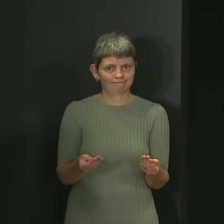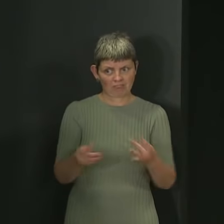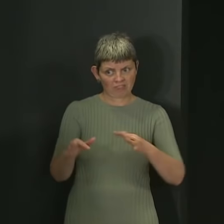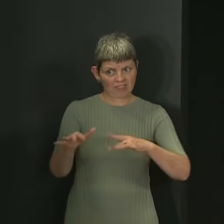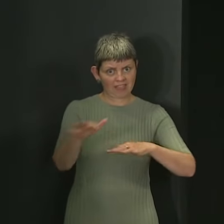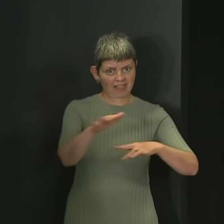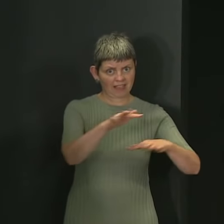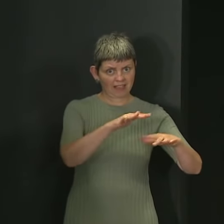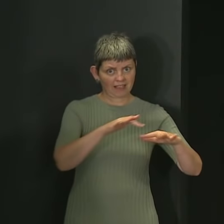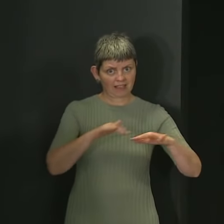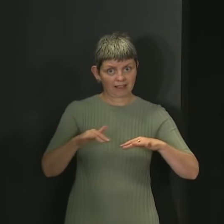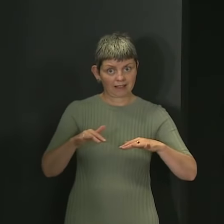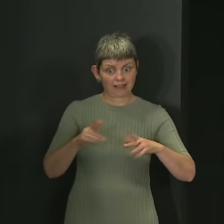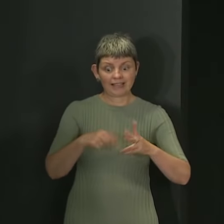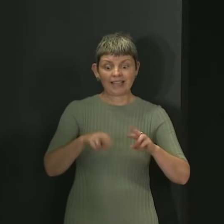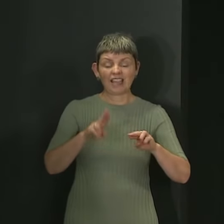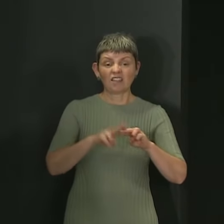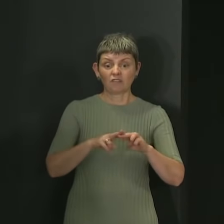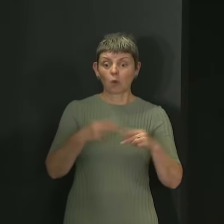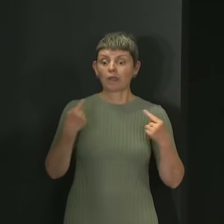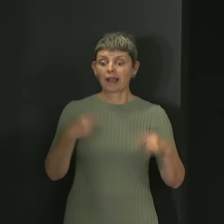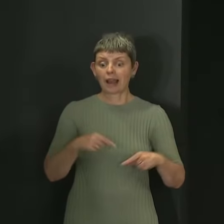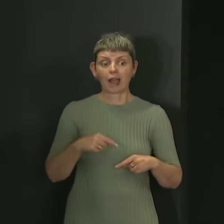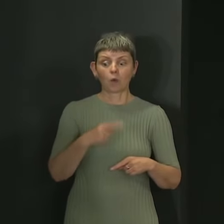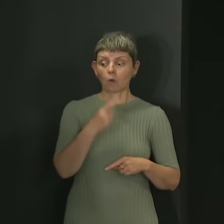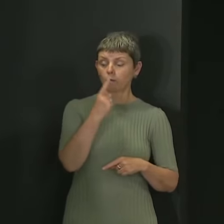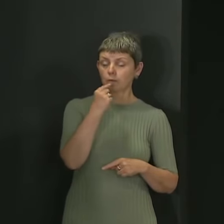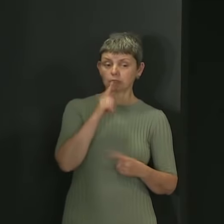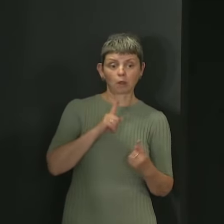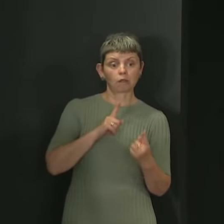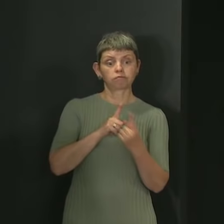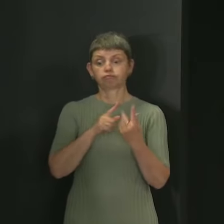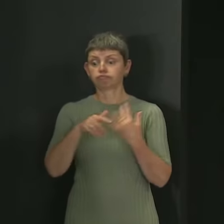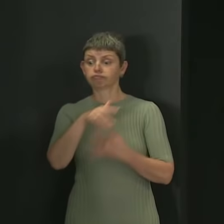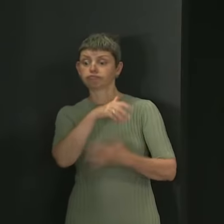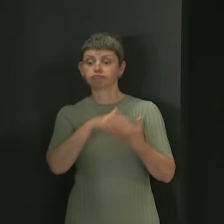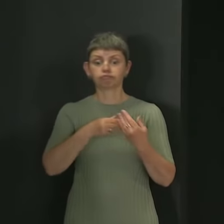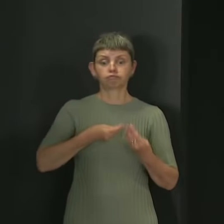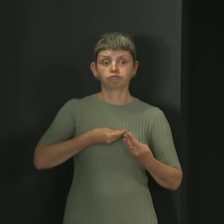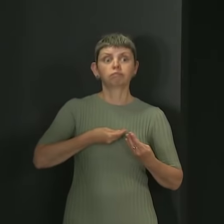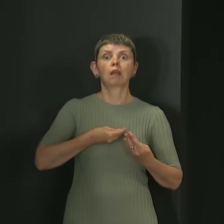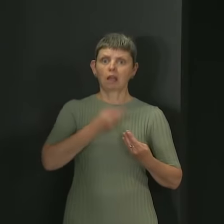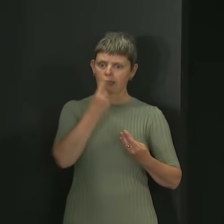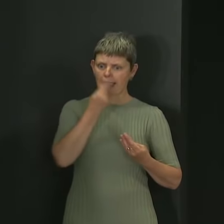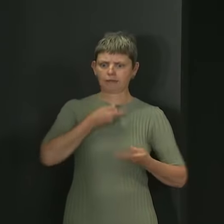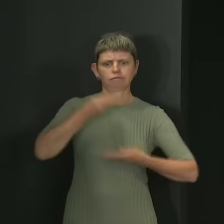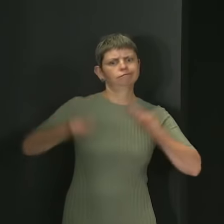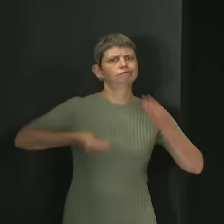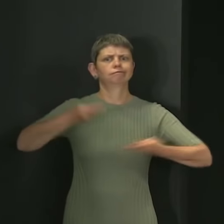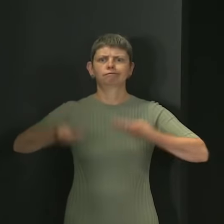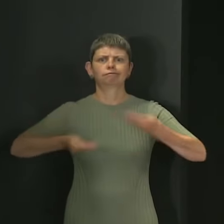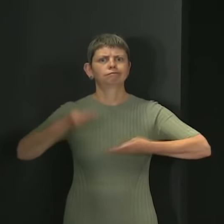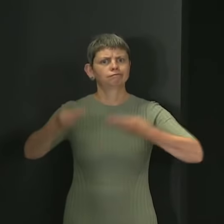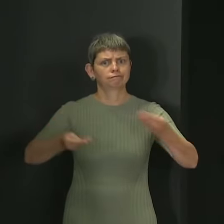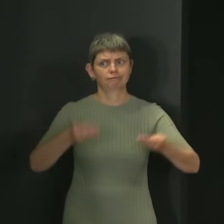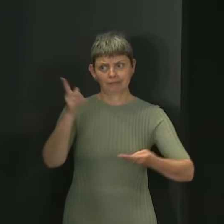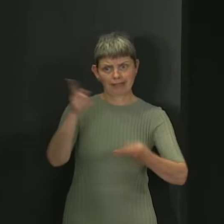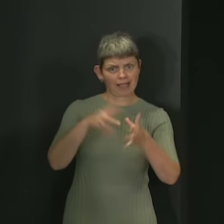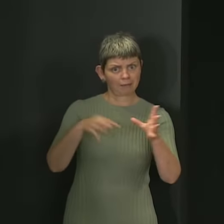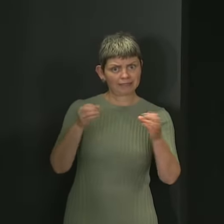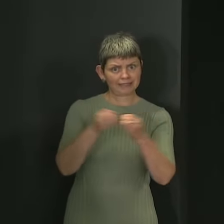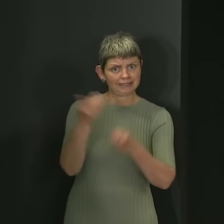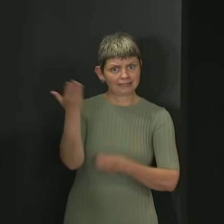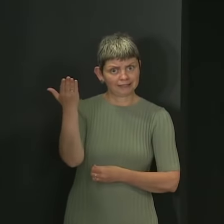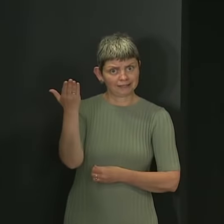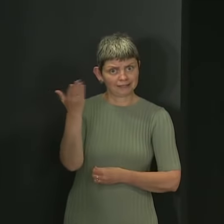established, it will roar back. And we've seen with what's happened in Aberdeen most recently, how quickly this virus can re-emerge and